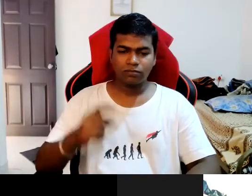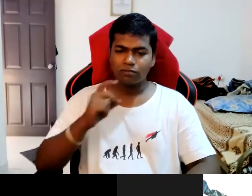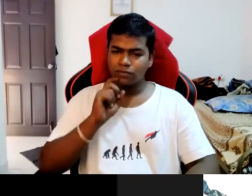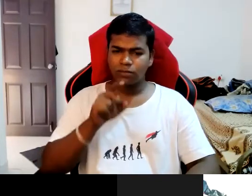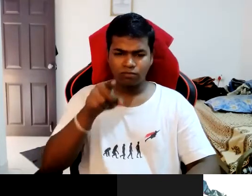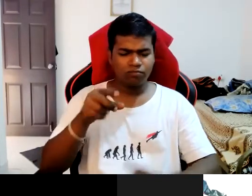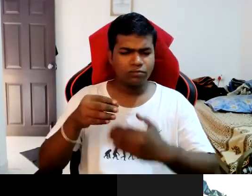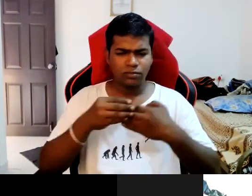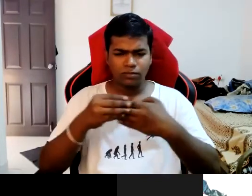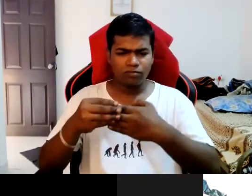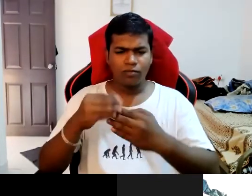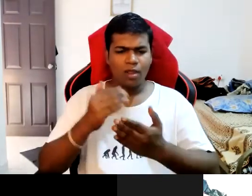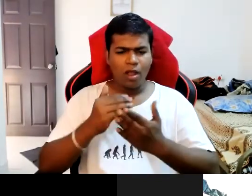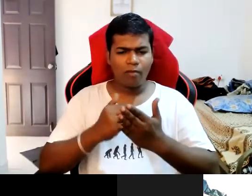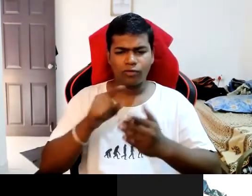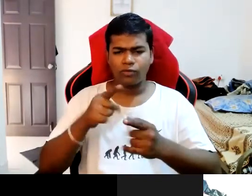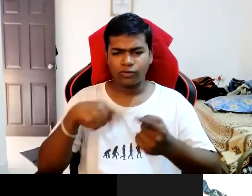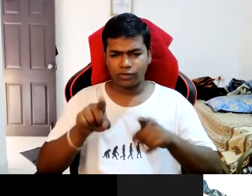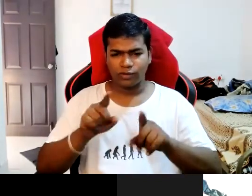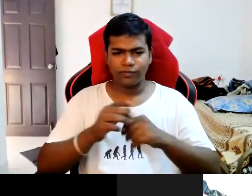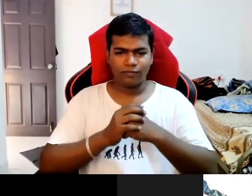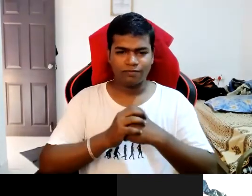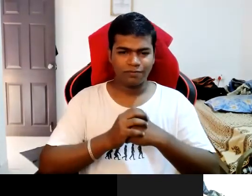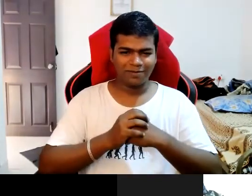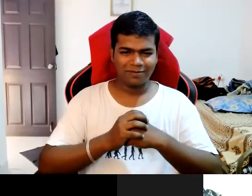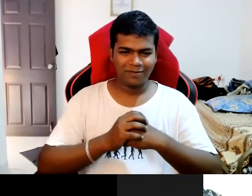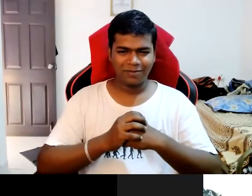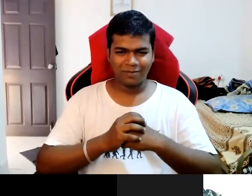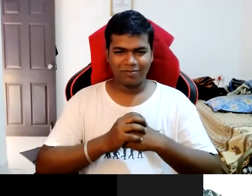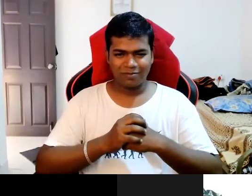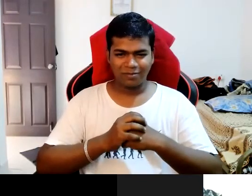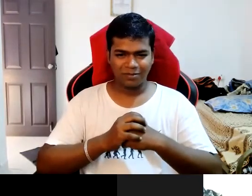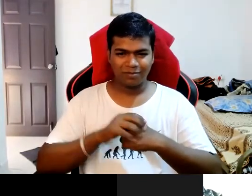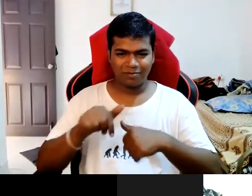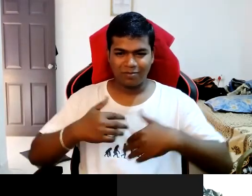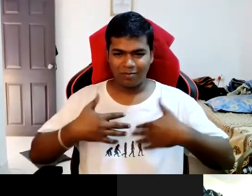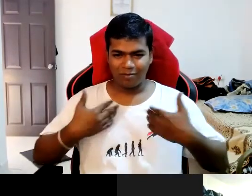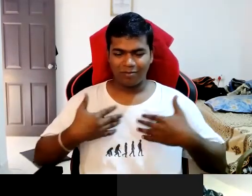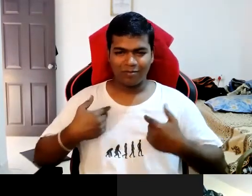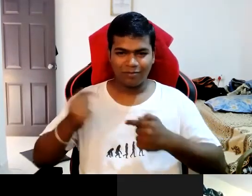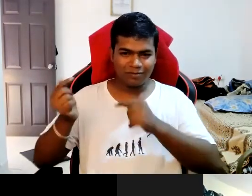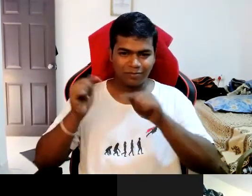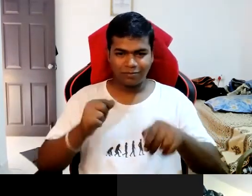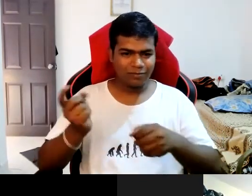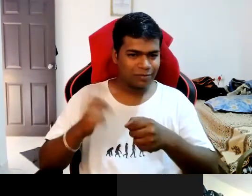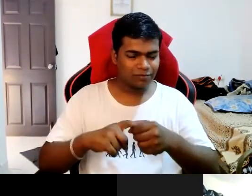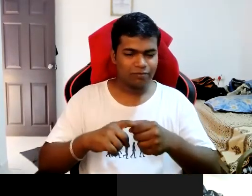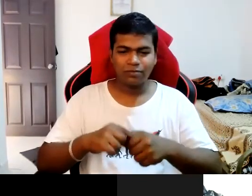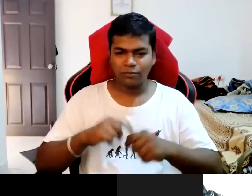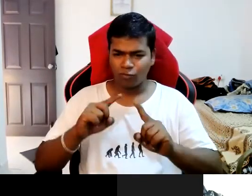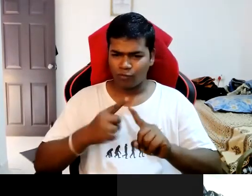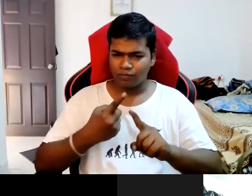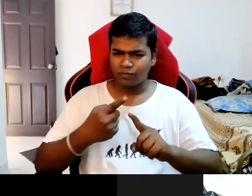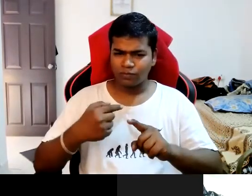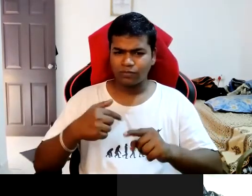briefly with us. Hi yeah fine it's my pleasure. First of all I am